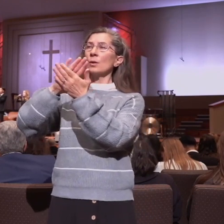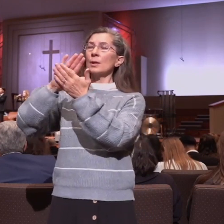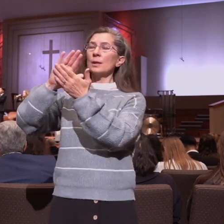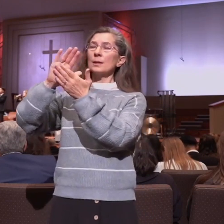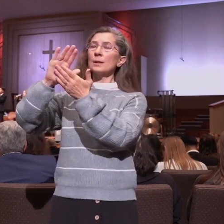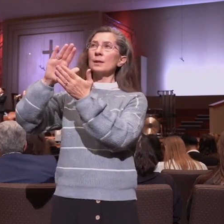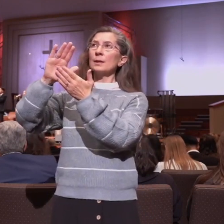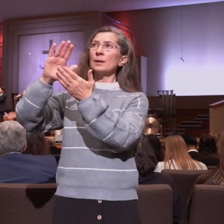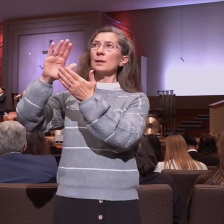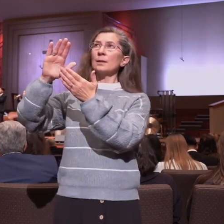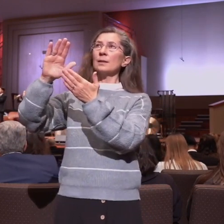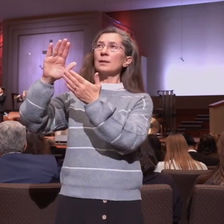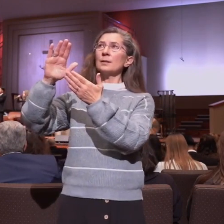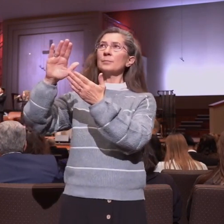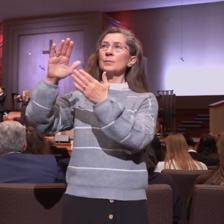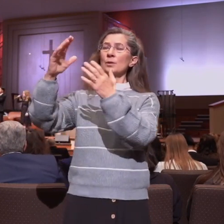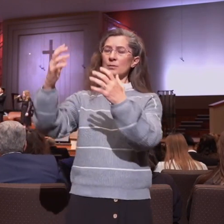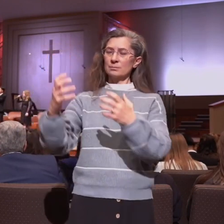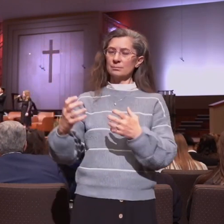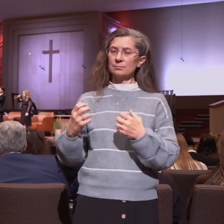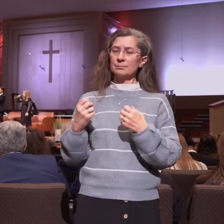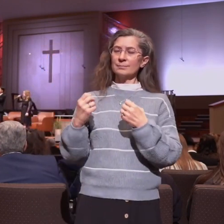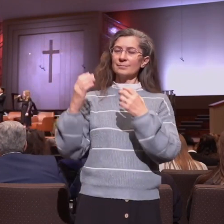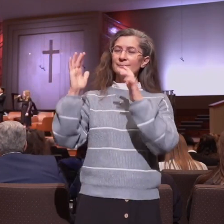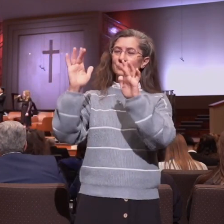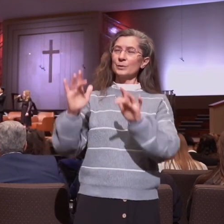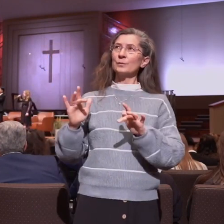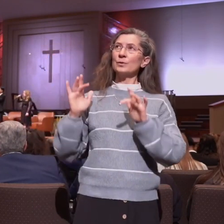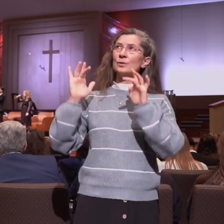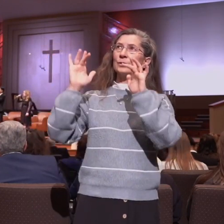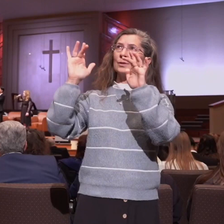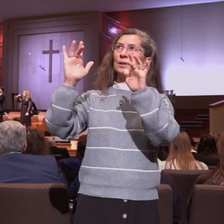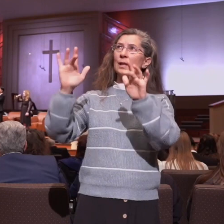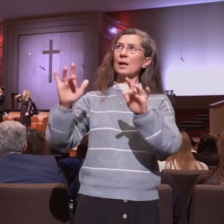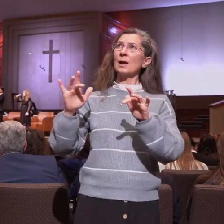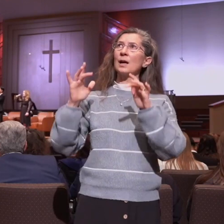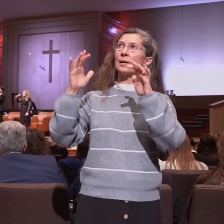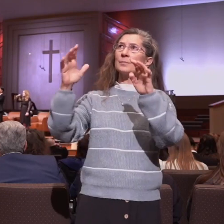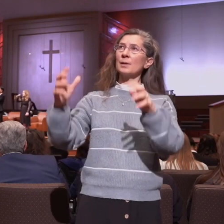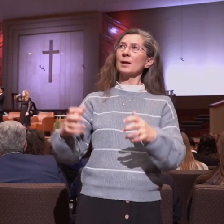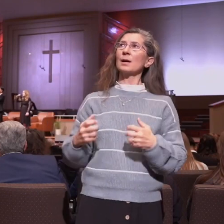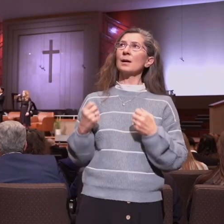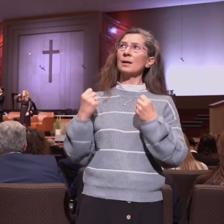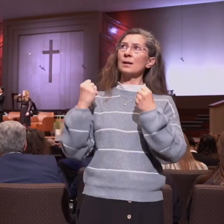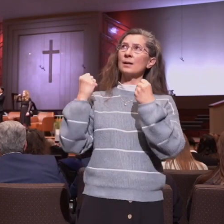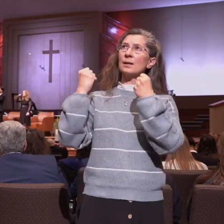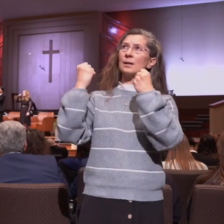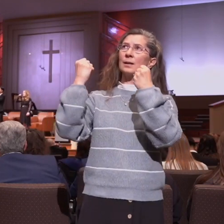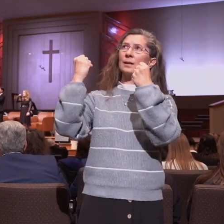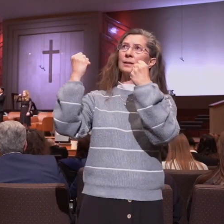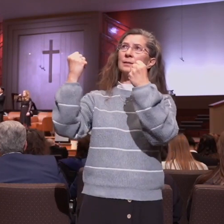merciful and mighty,